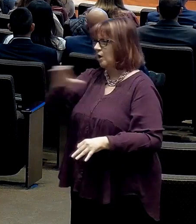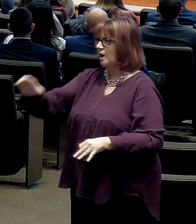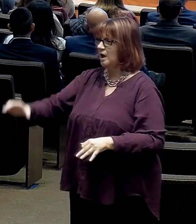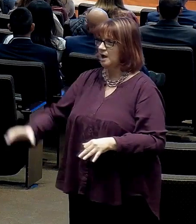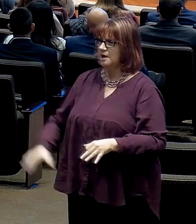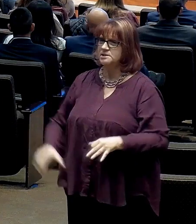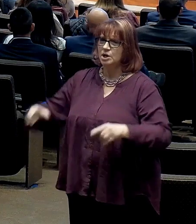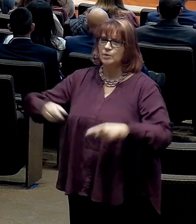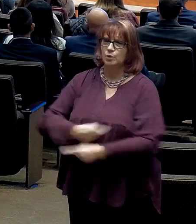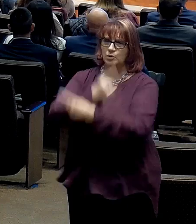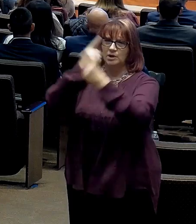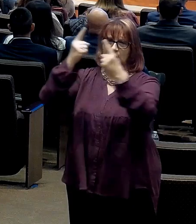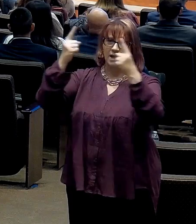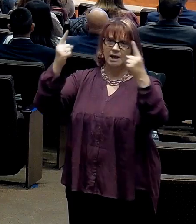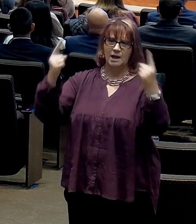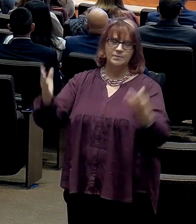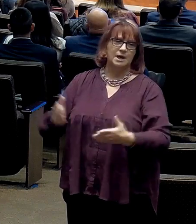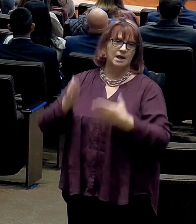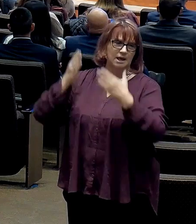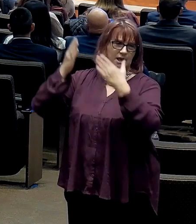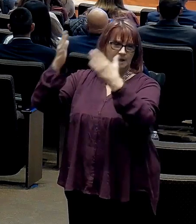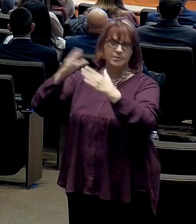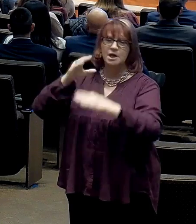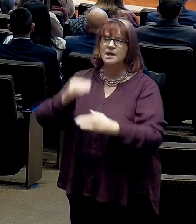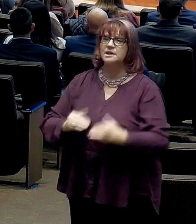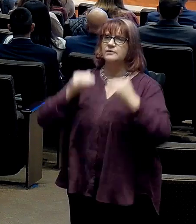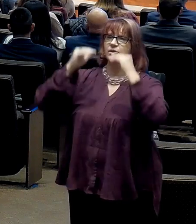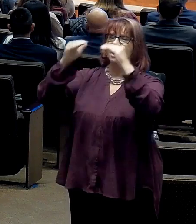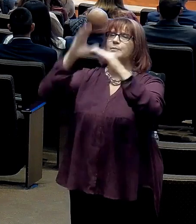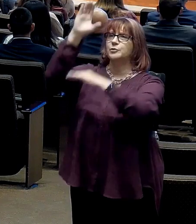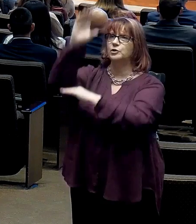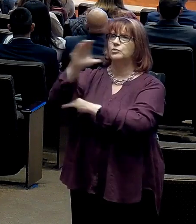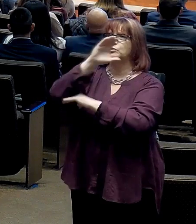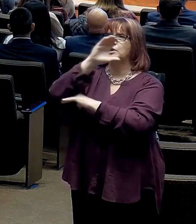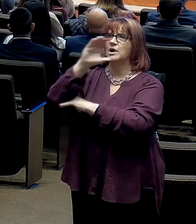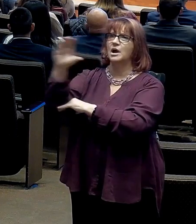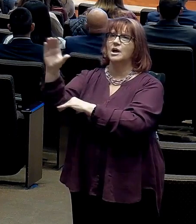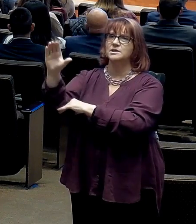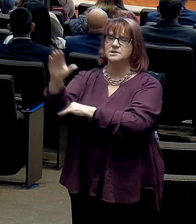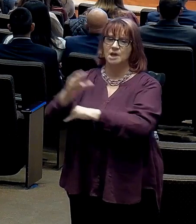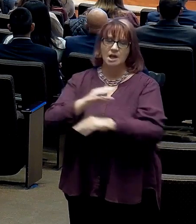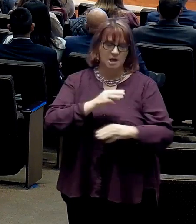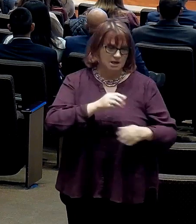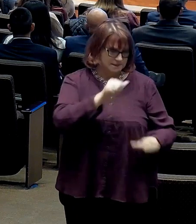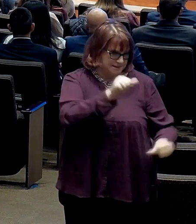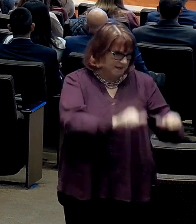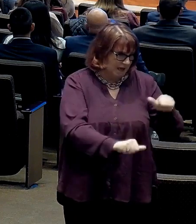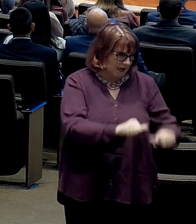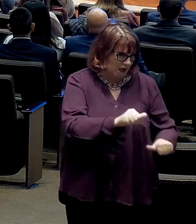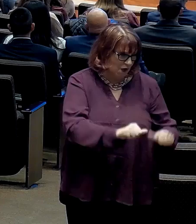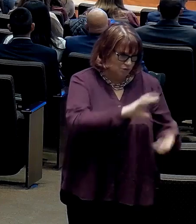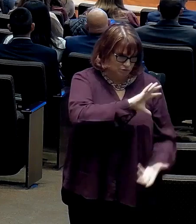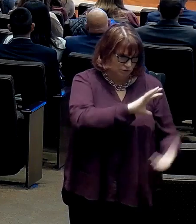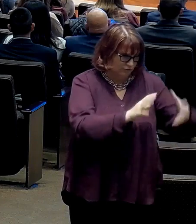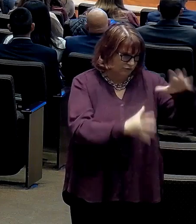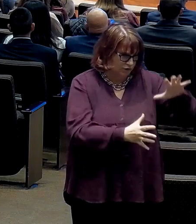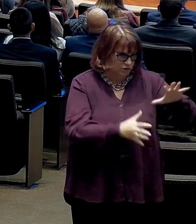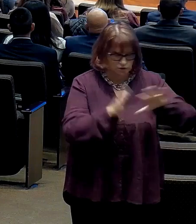cross, lie above the clouds of deception, doubt and confusion. Tell the